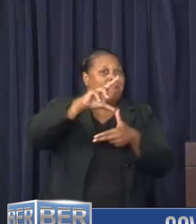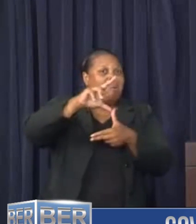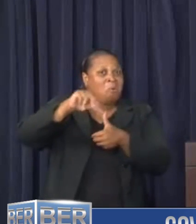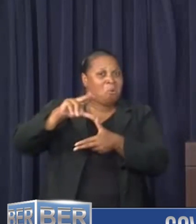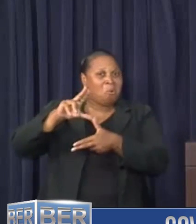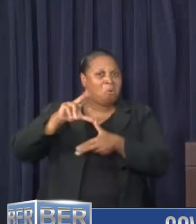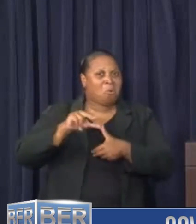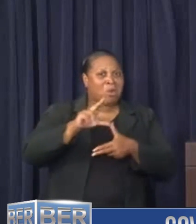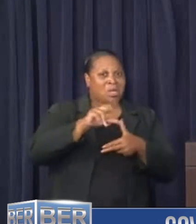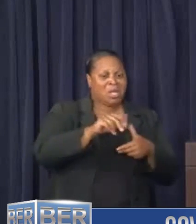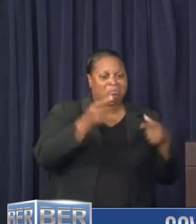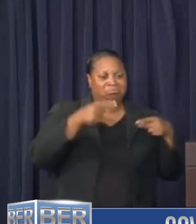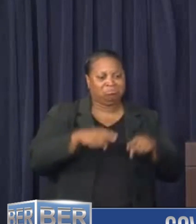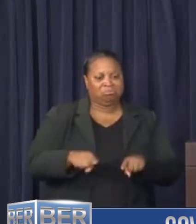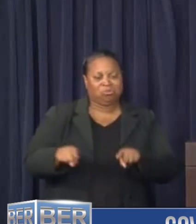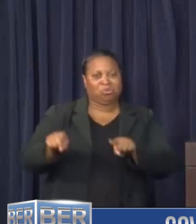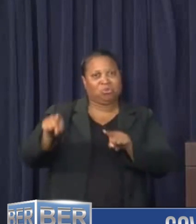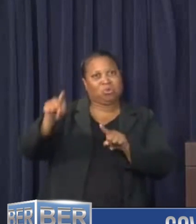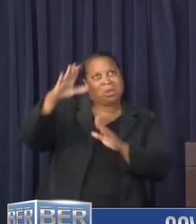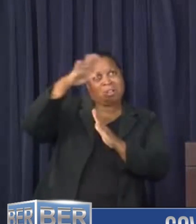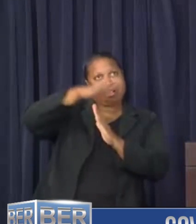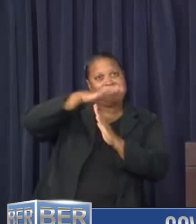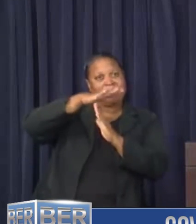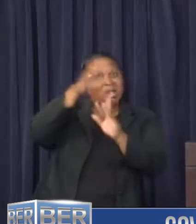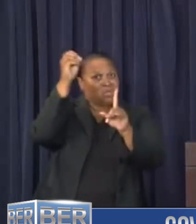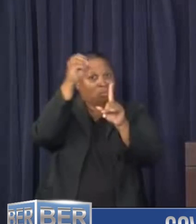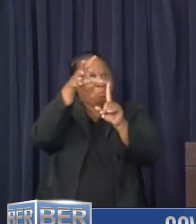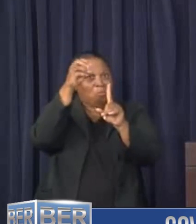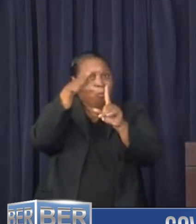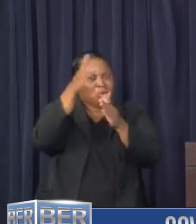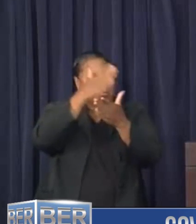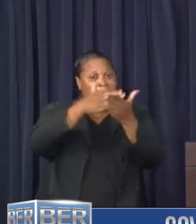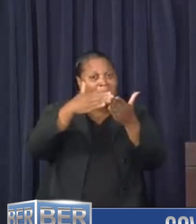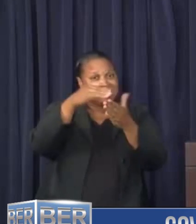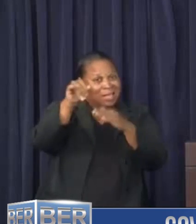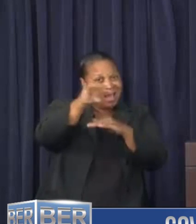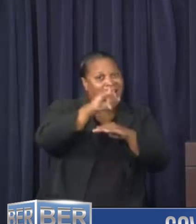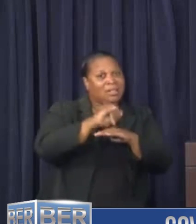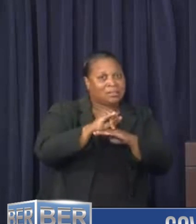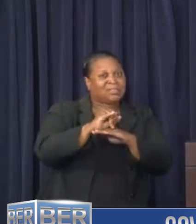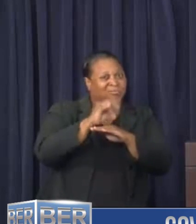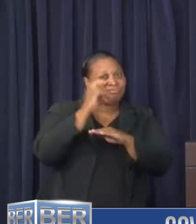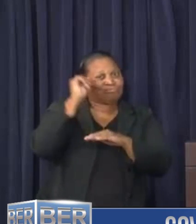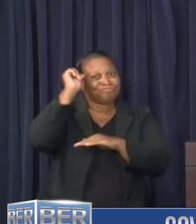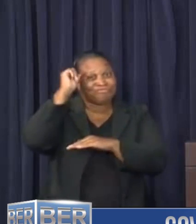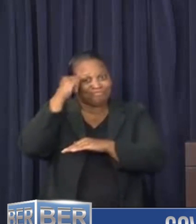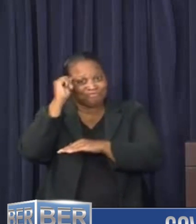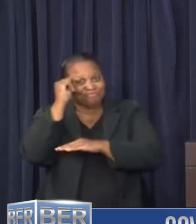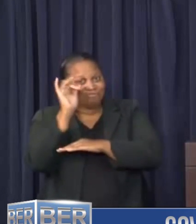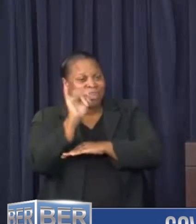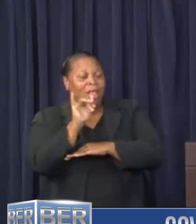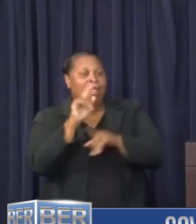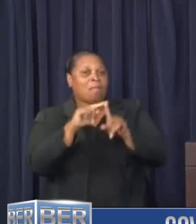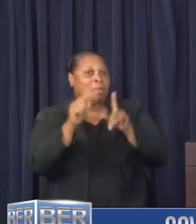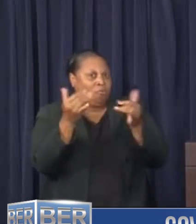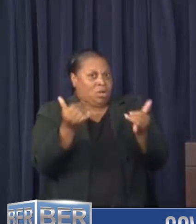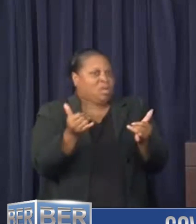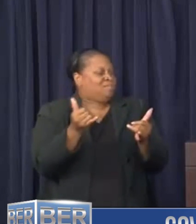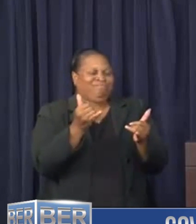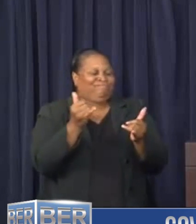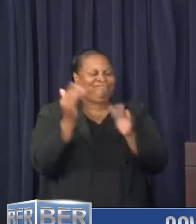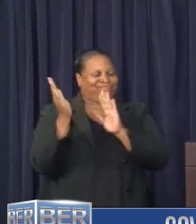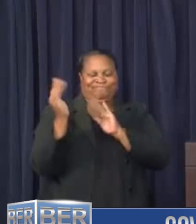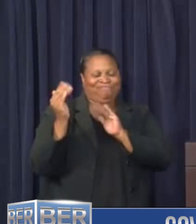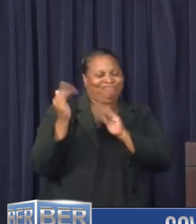gusts over the higher elevated and exposed parts of the island. So that's something to bear in mind. But as it stands at the moment, we're not